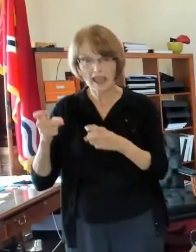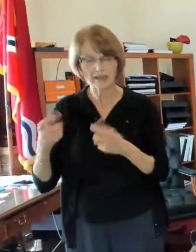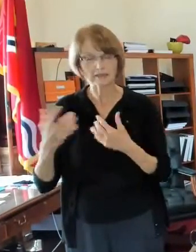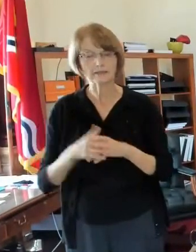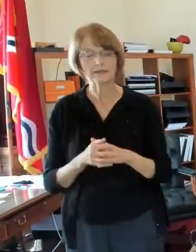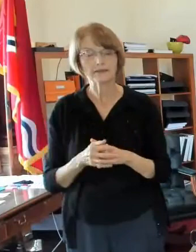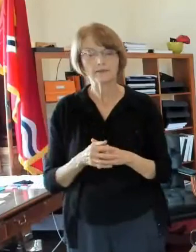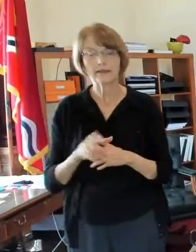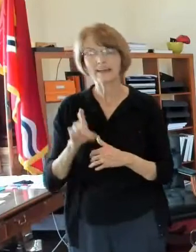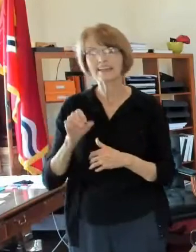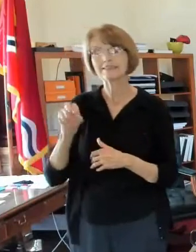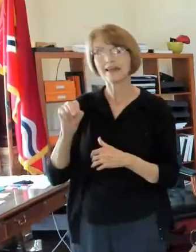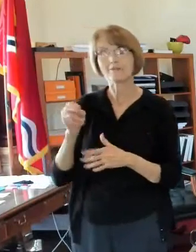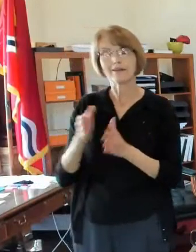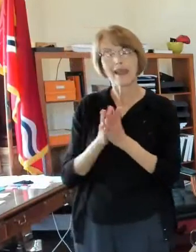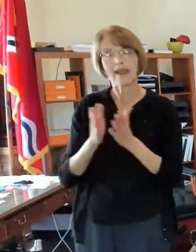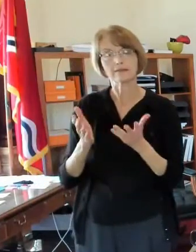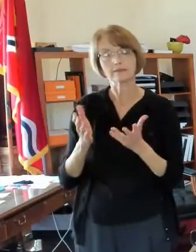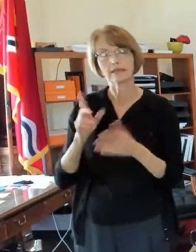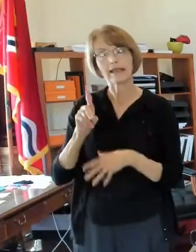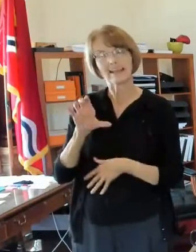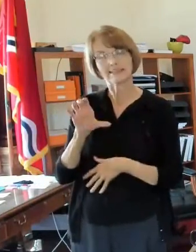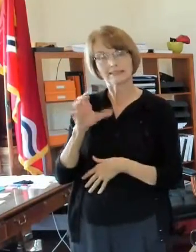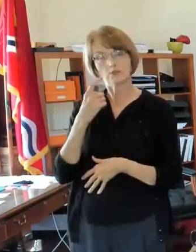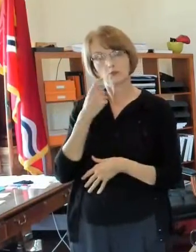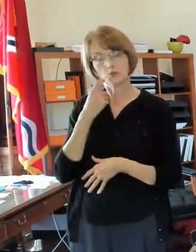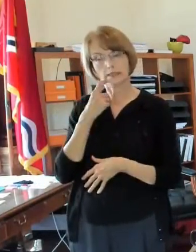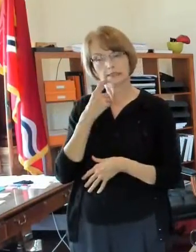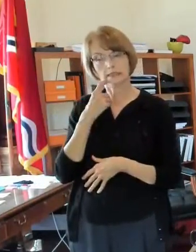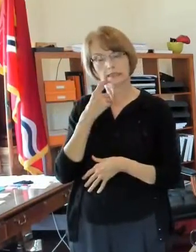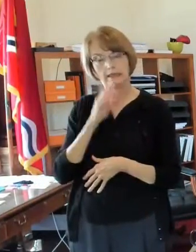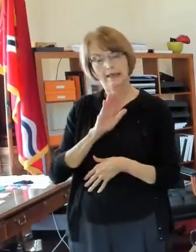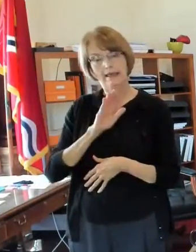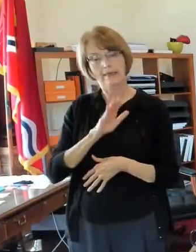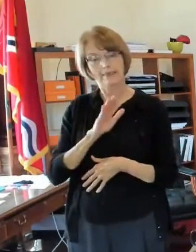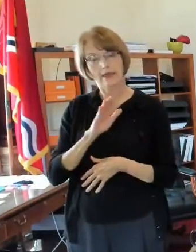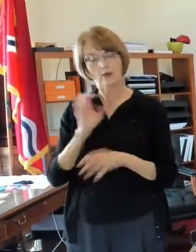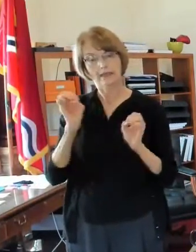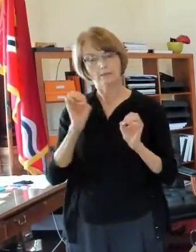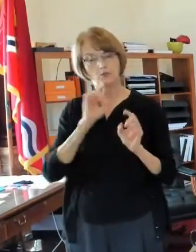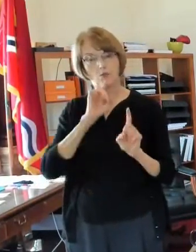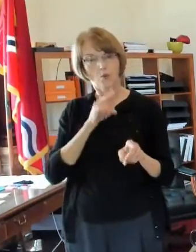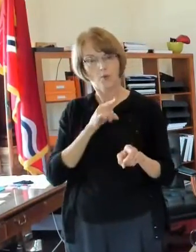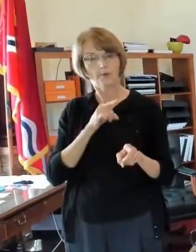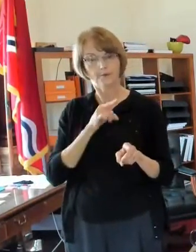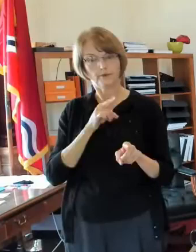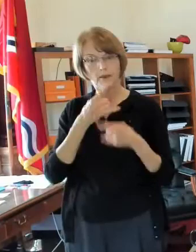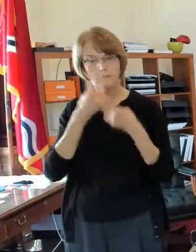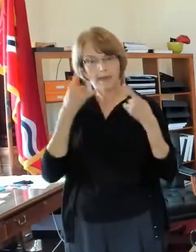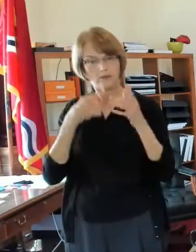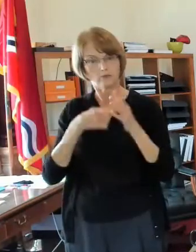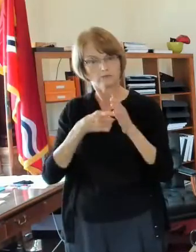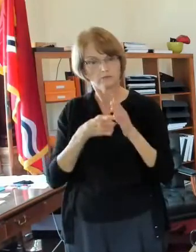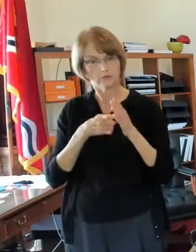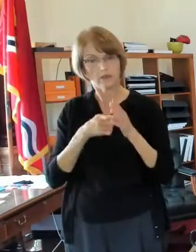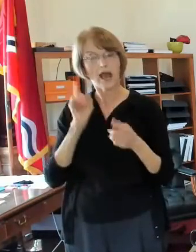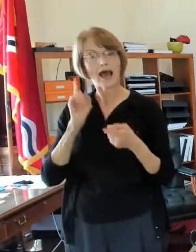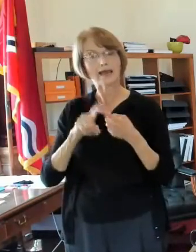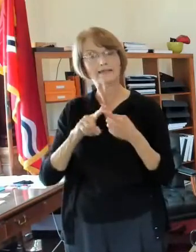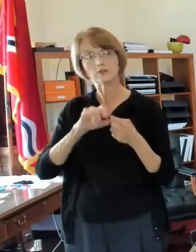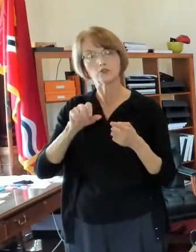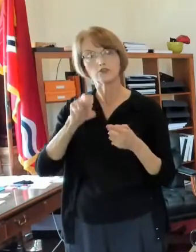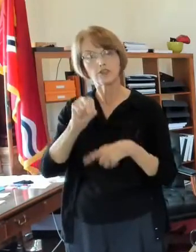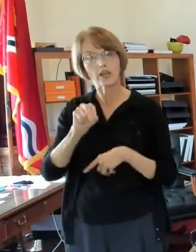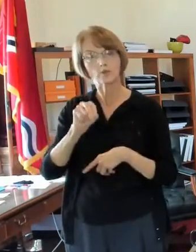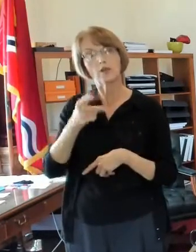so devon asks uh kansas city recently extended its emergency order uh and mask mandate all the way until january